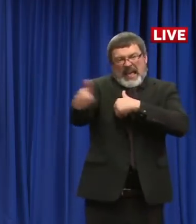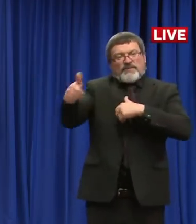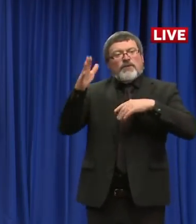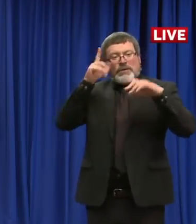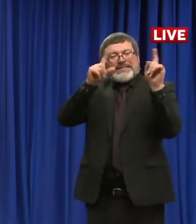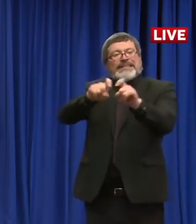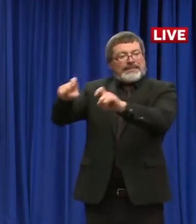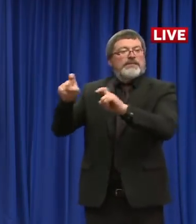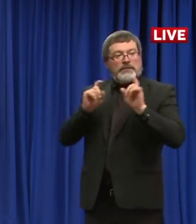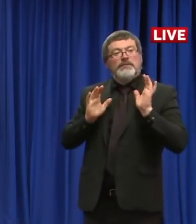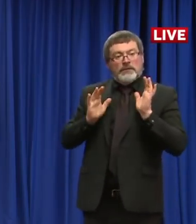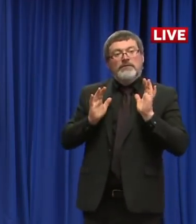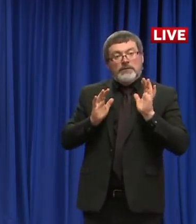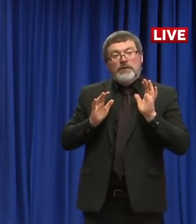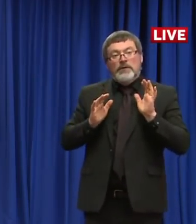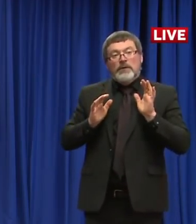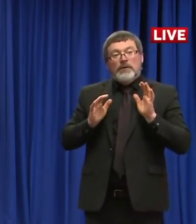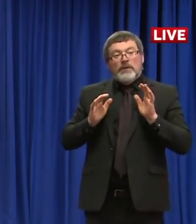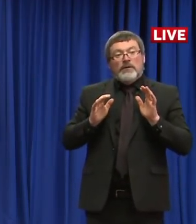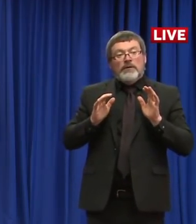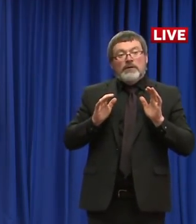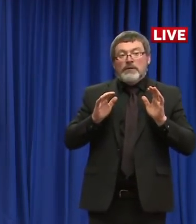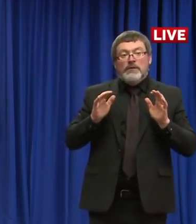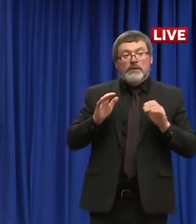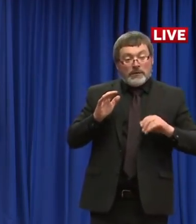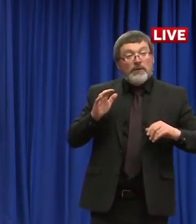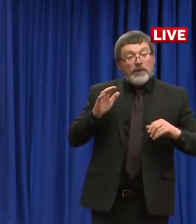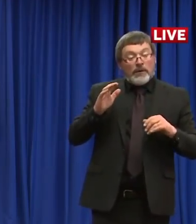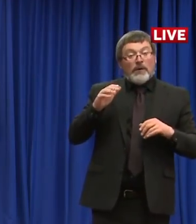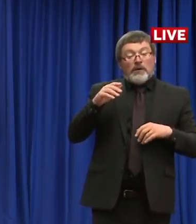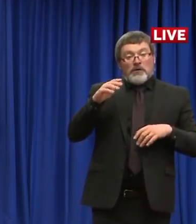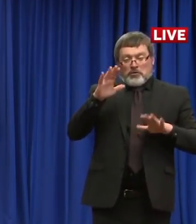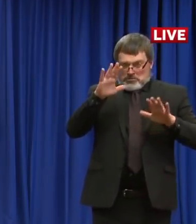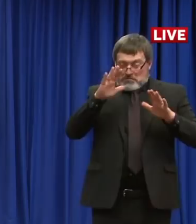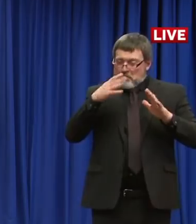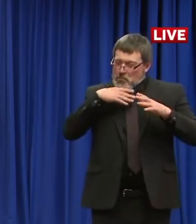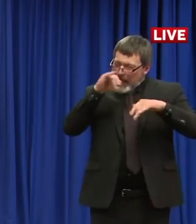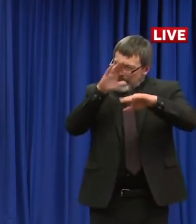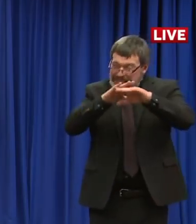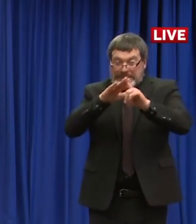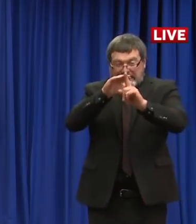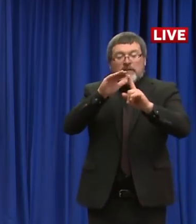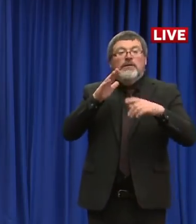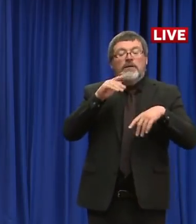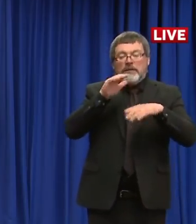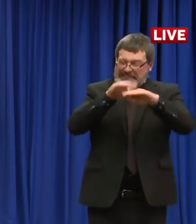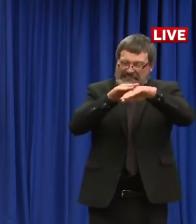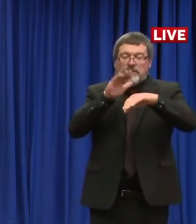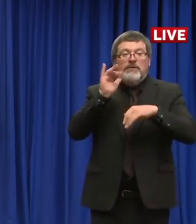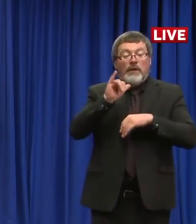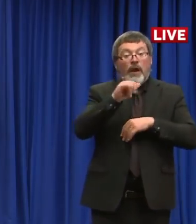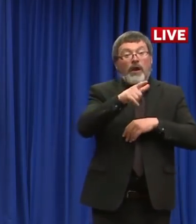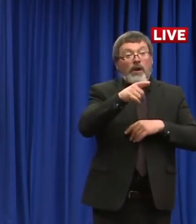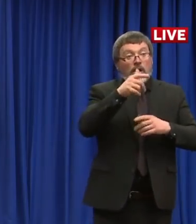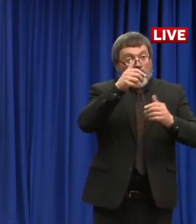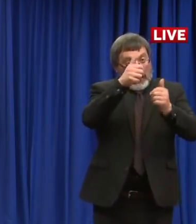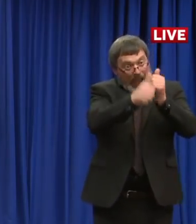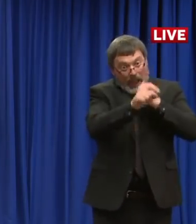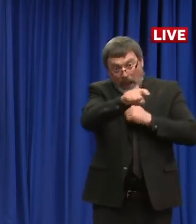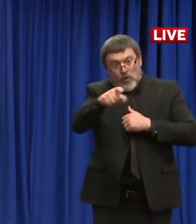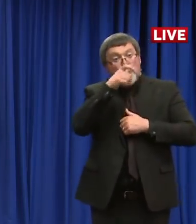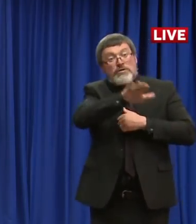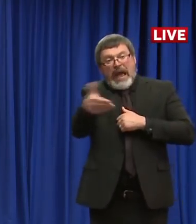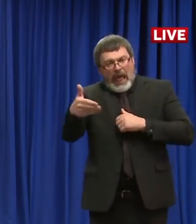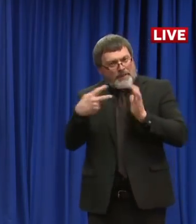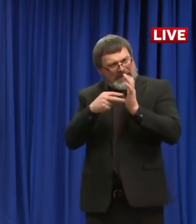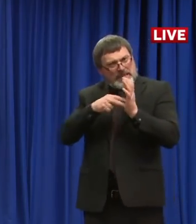necessarily needs COVID-19 testing. Um, but we've been in conversations with the office of the chief medical examiner, um, who has